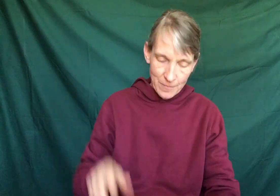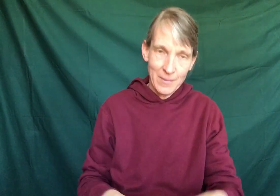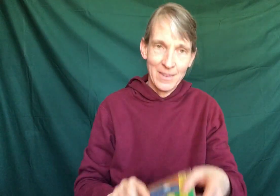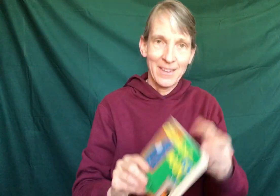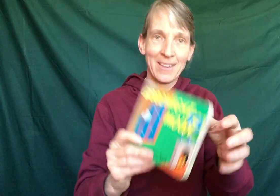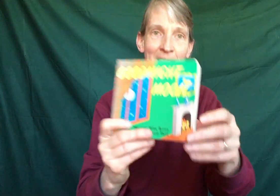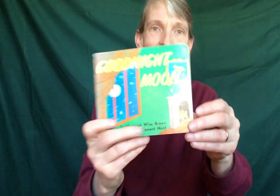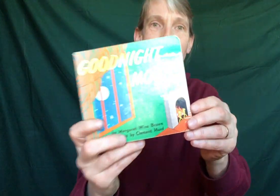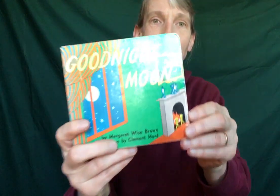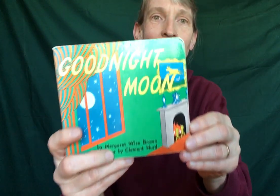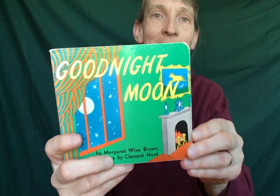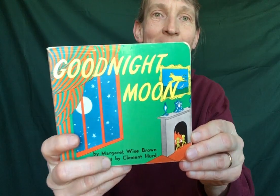There's the cover.